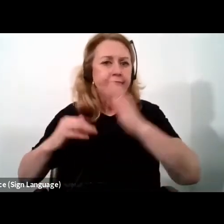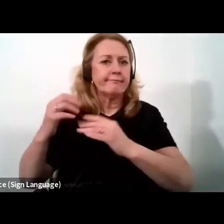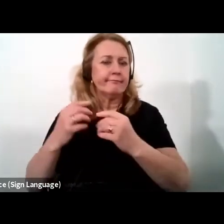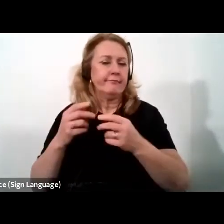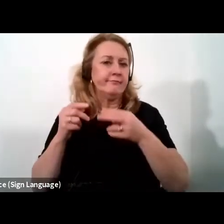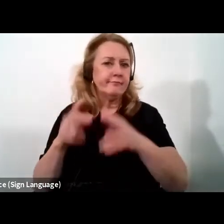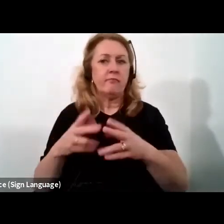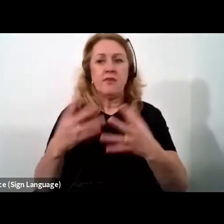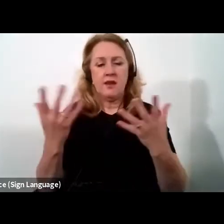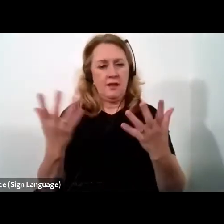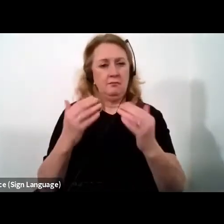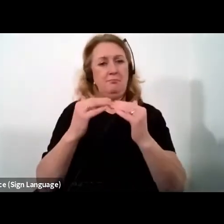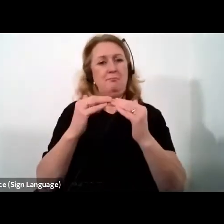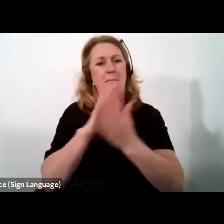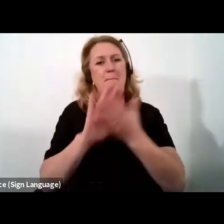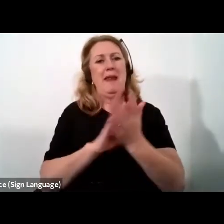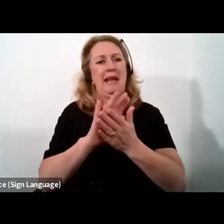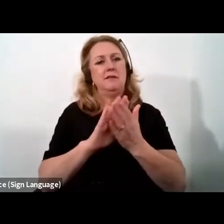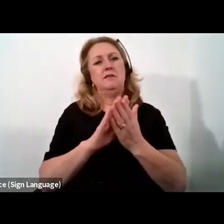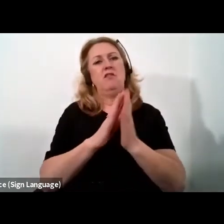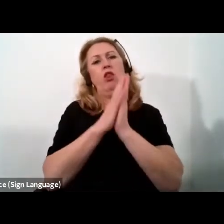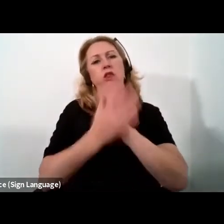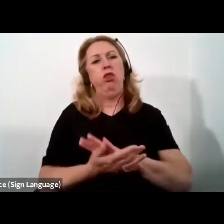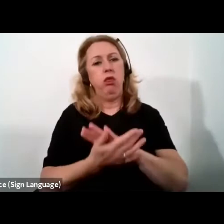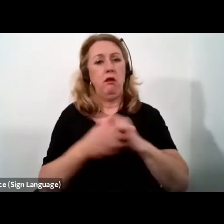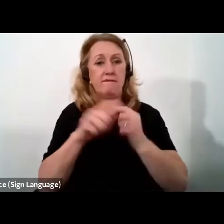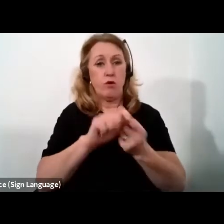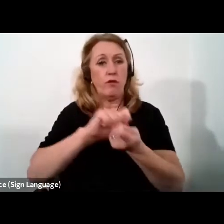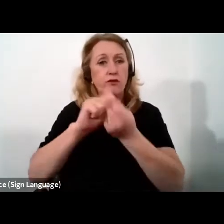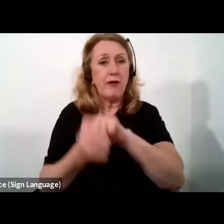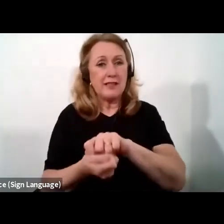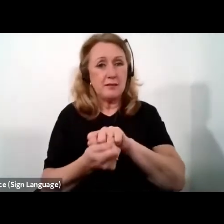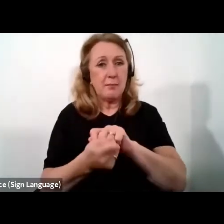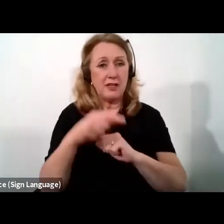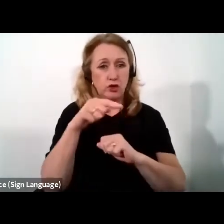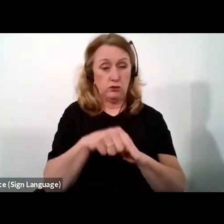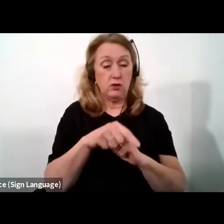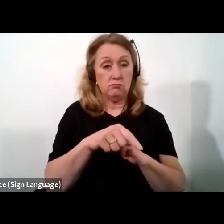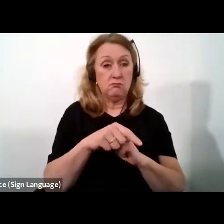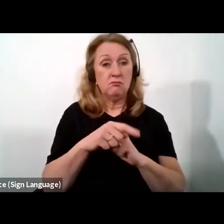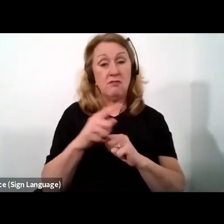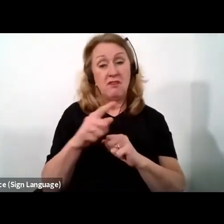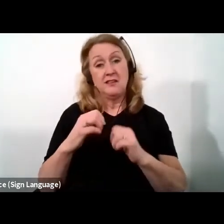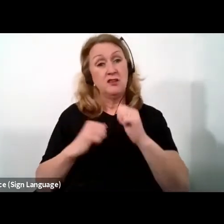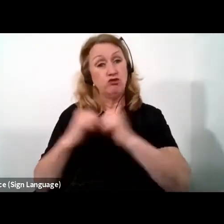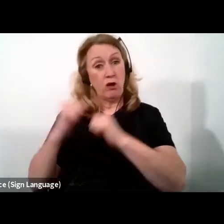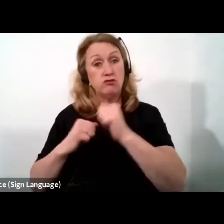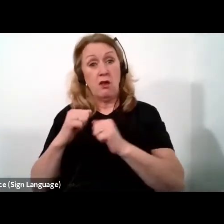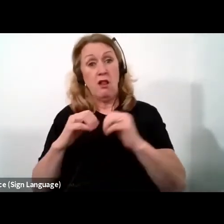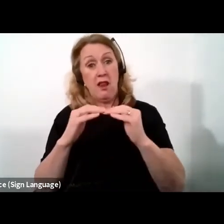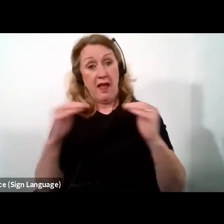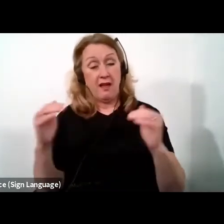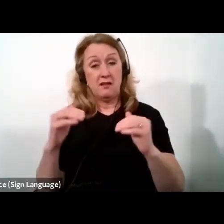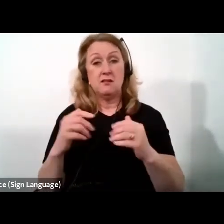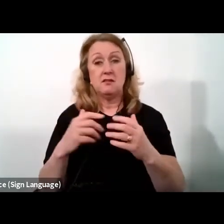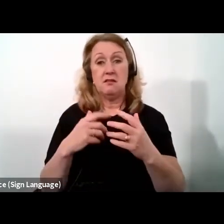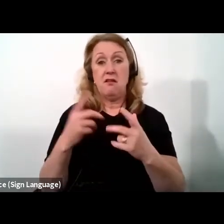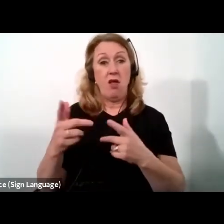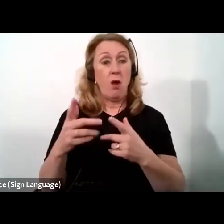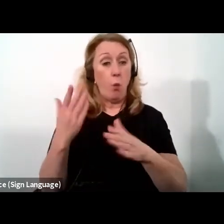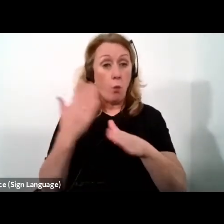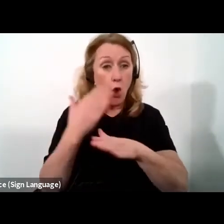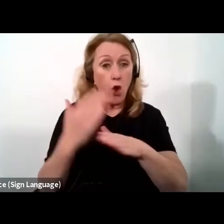undermined the process of economic transformation, both at the structural level, shift of workers